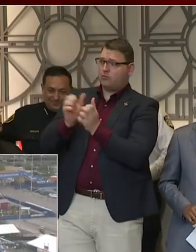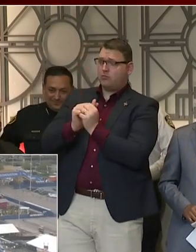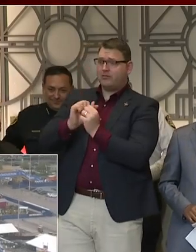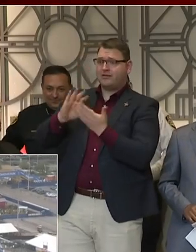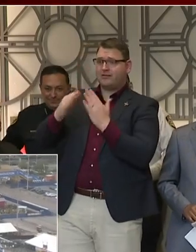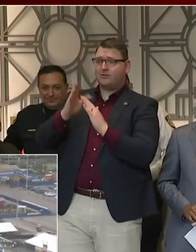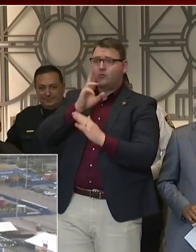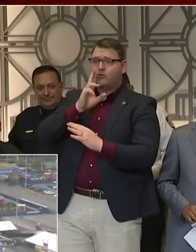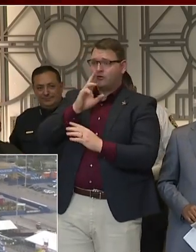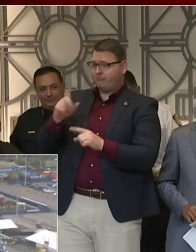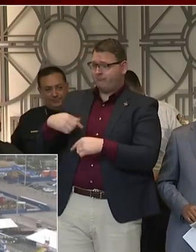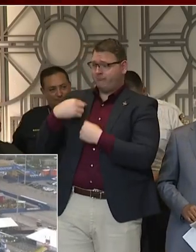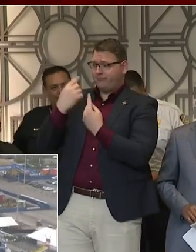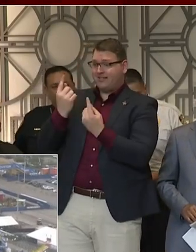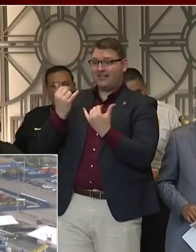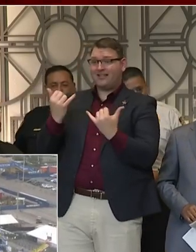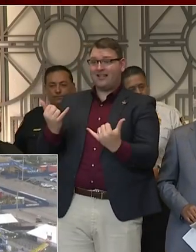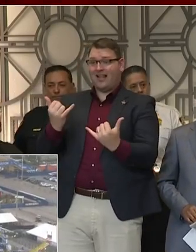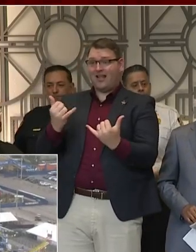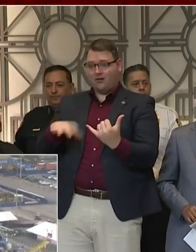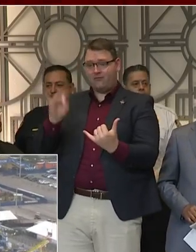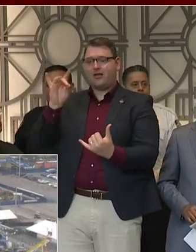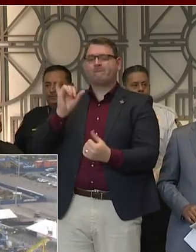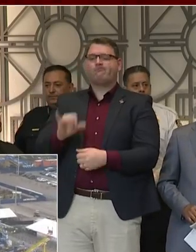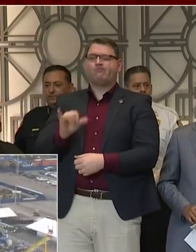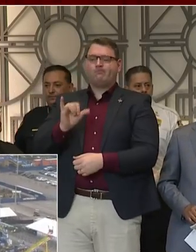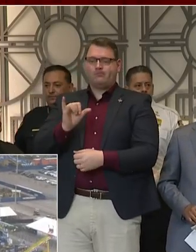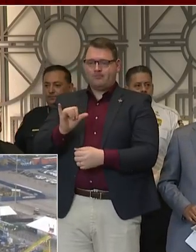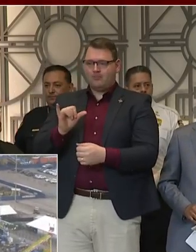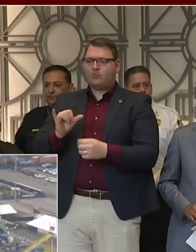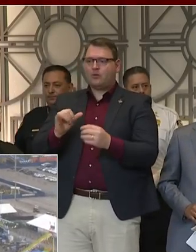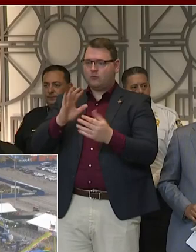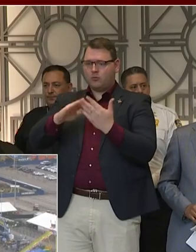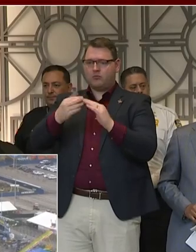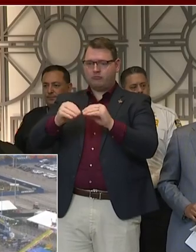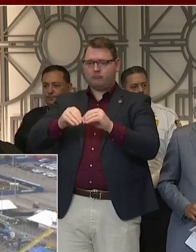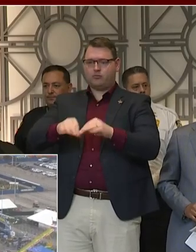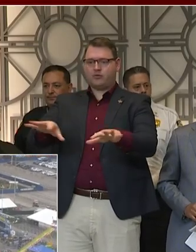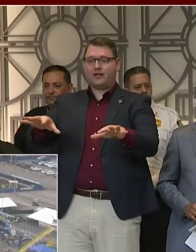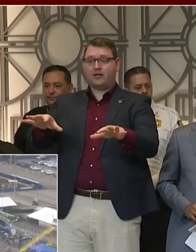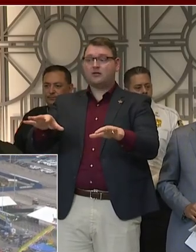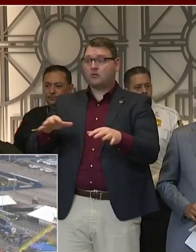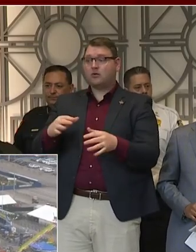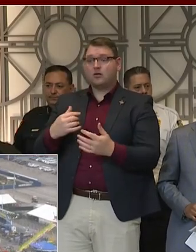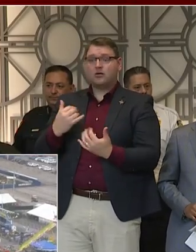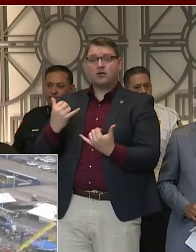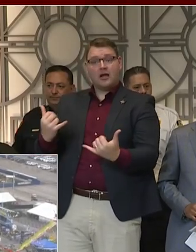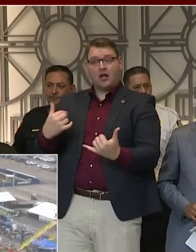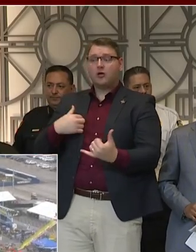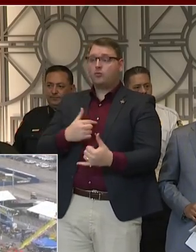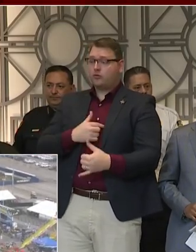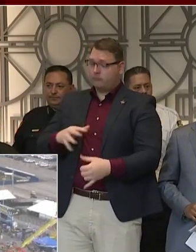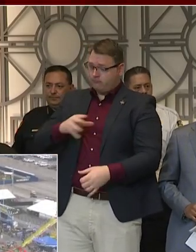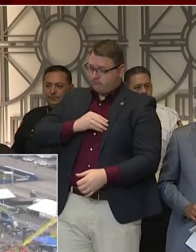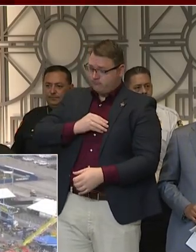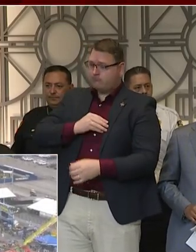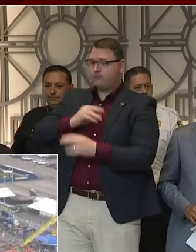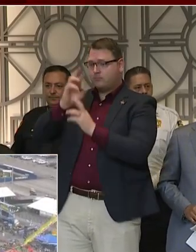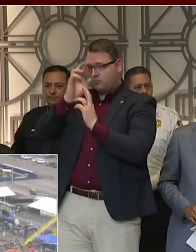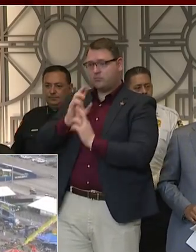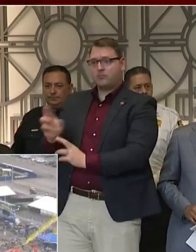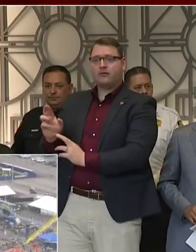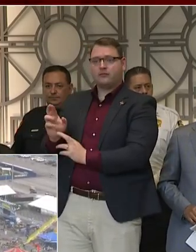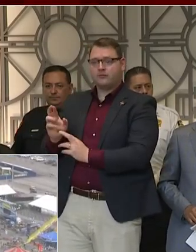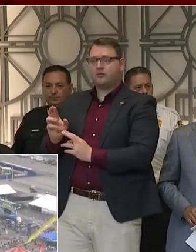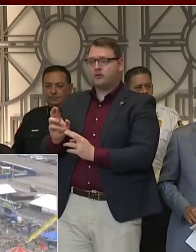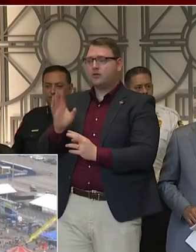obviously things have changed, and we will respectfully and dutifully comply with the order to cease our operations.